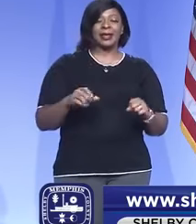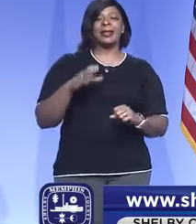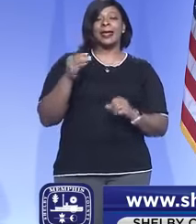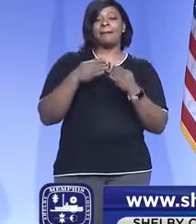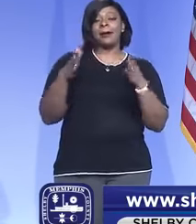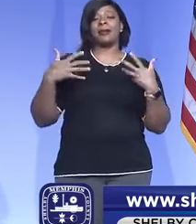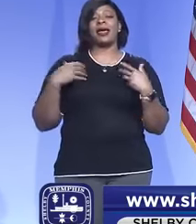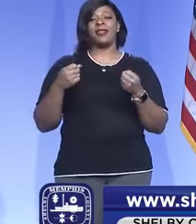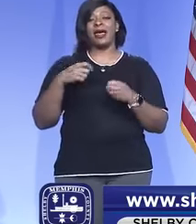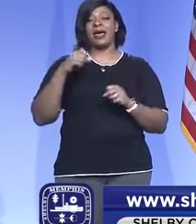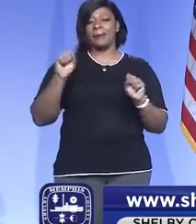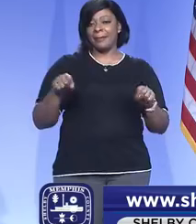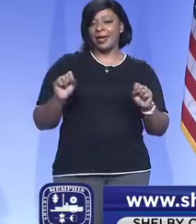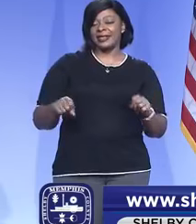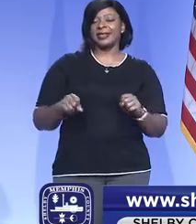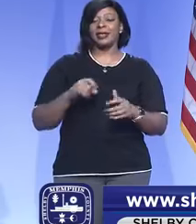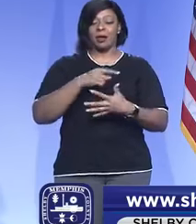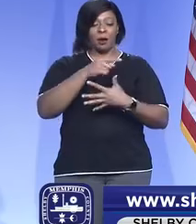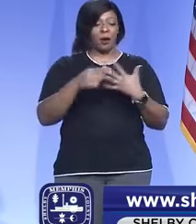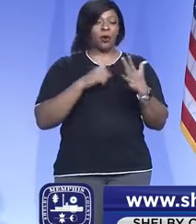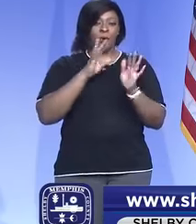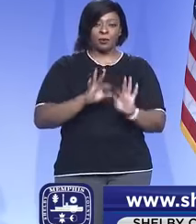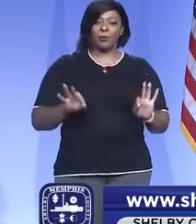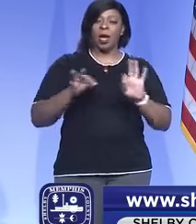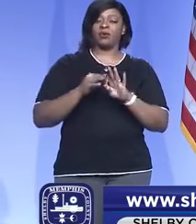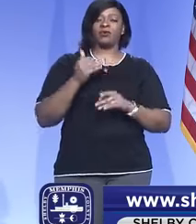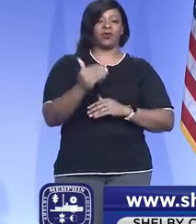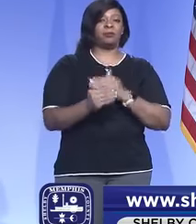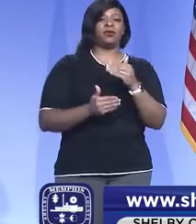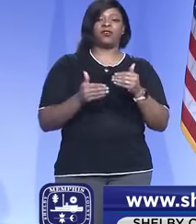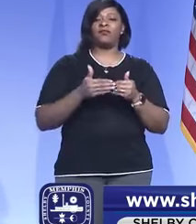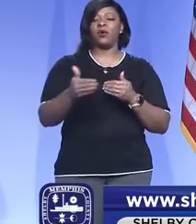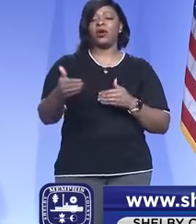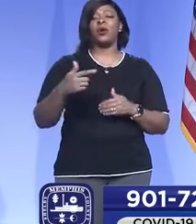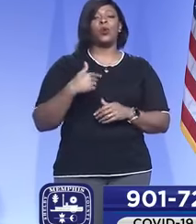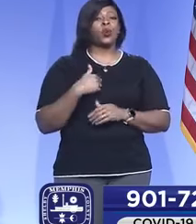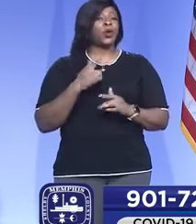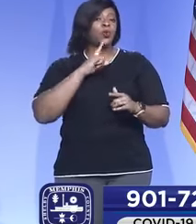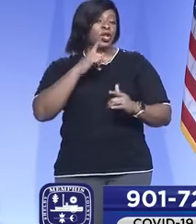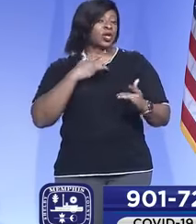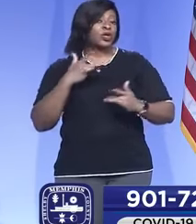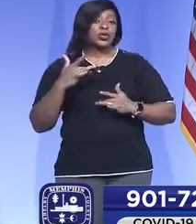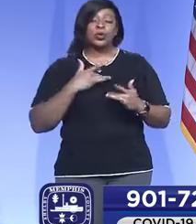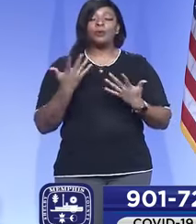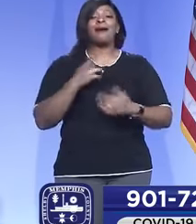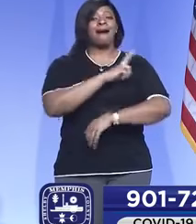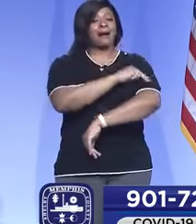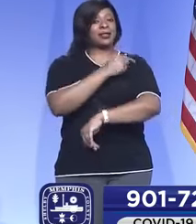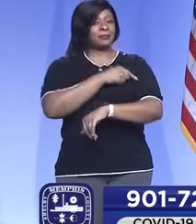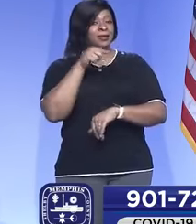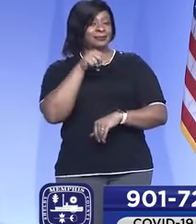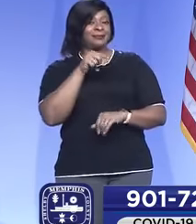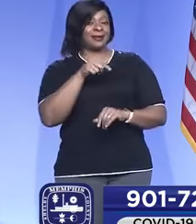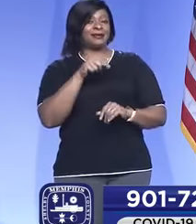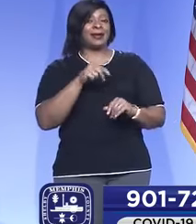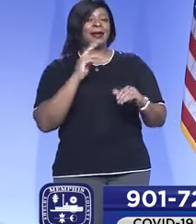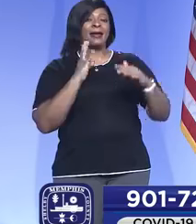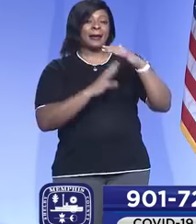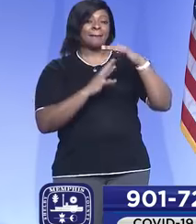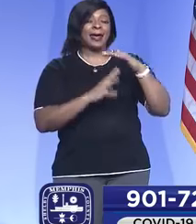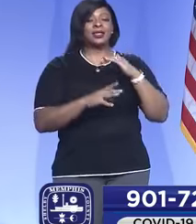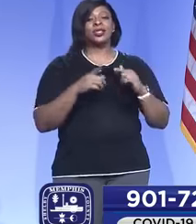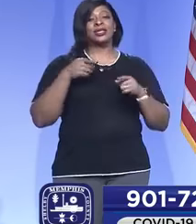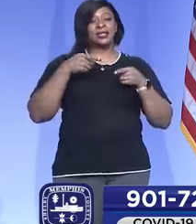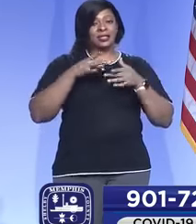All of those are critical as we move forward, but we're particularly concerned about hospital capacity as we get into the